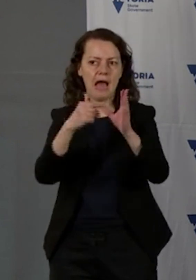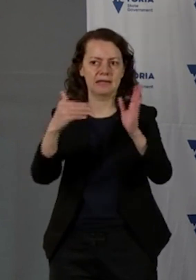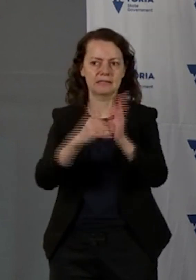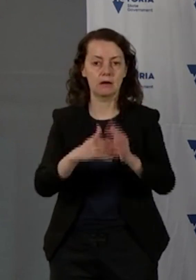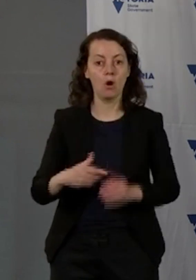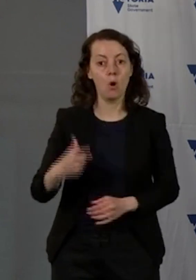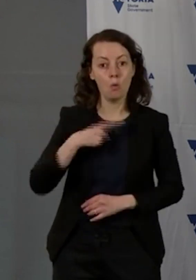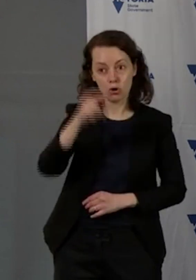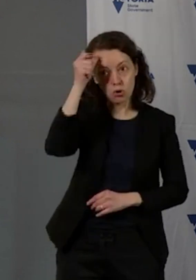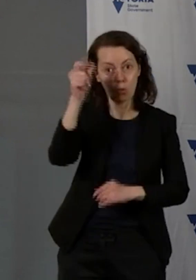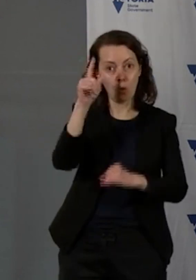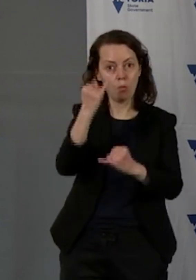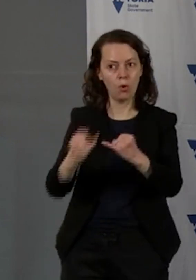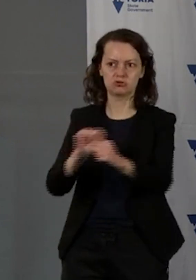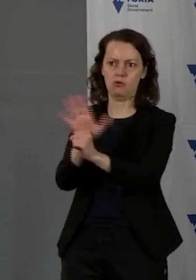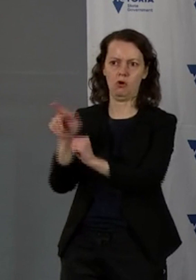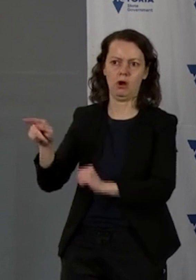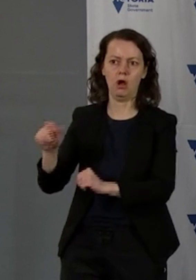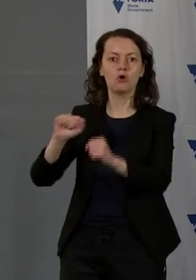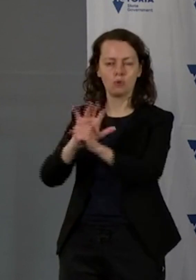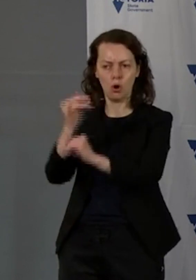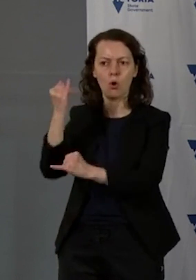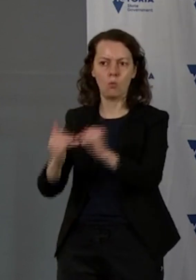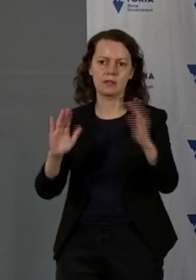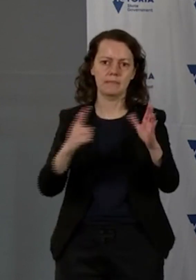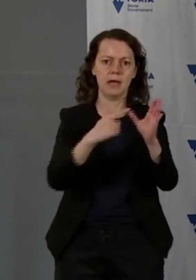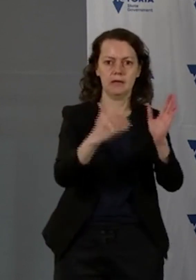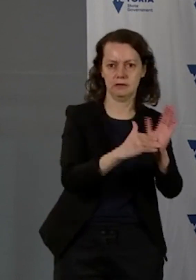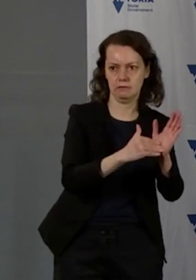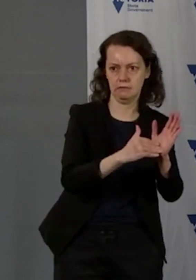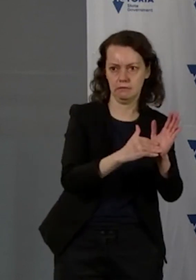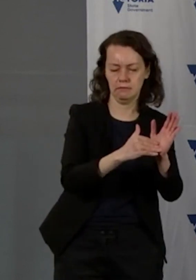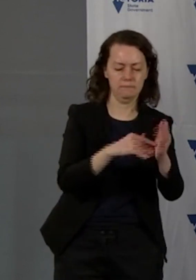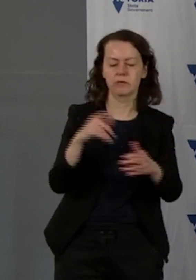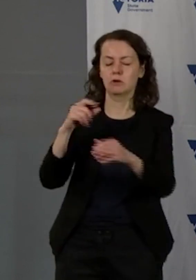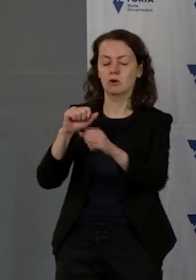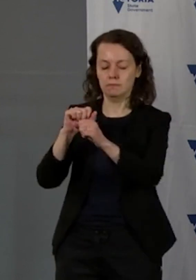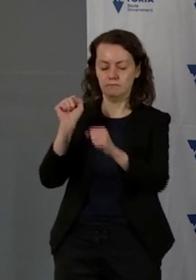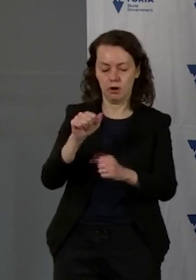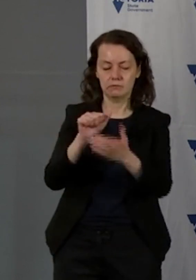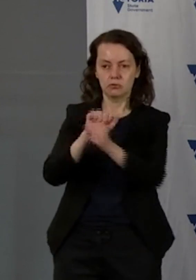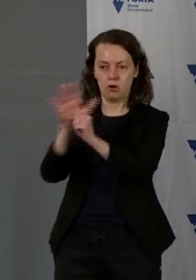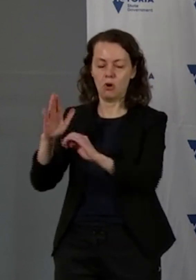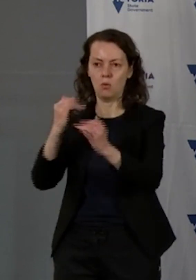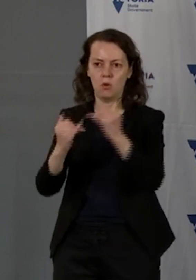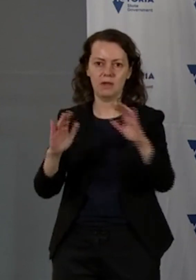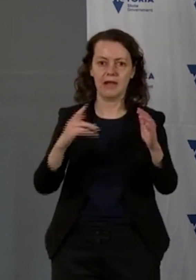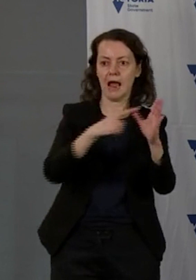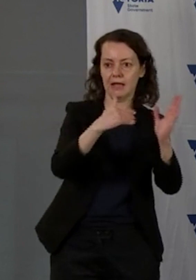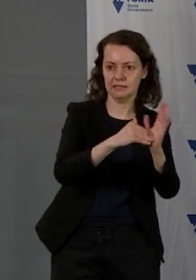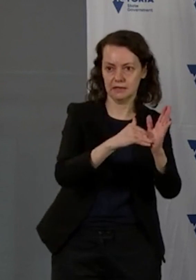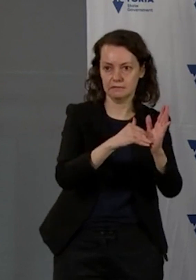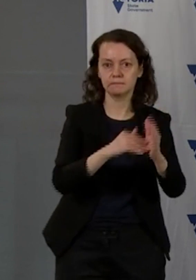during lockdown and they've made a balanced and pretty straightforward decision as to where their interests and the